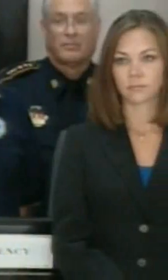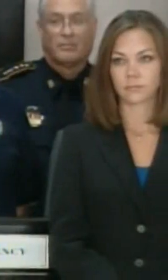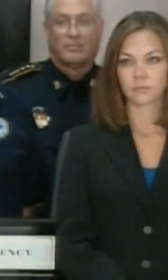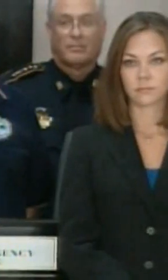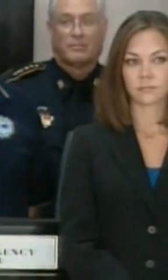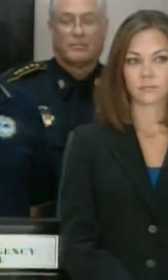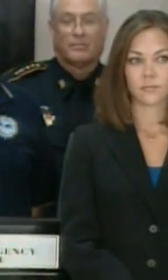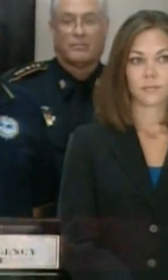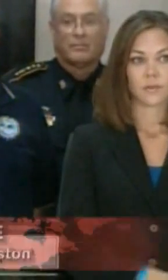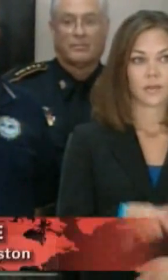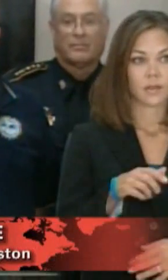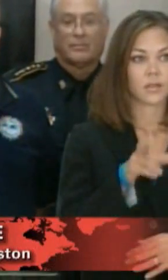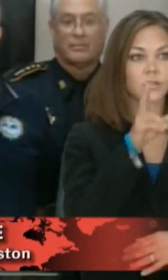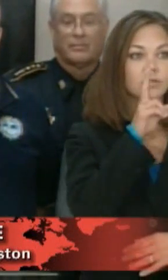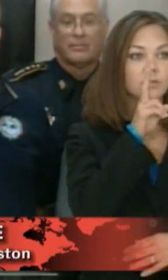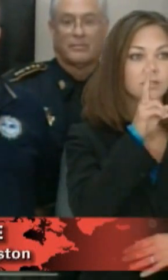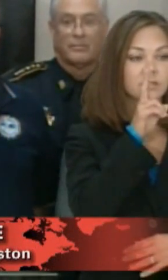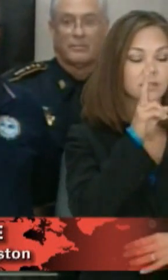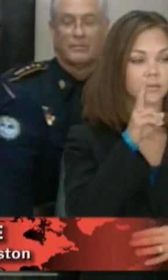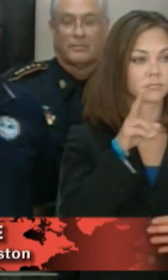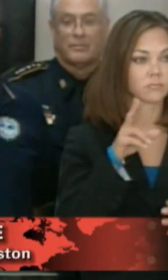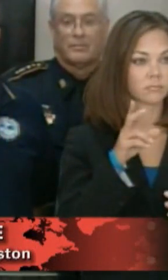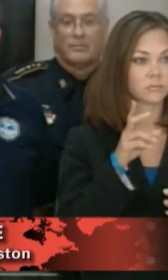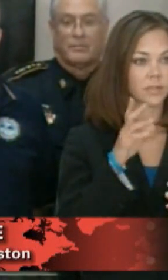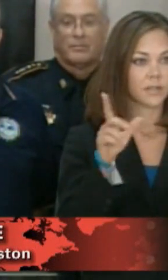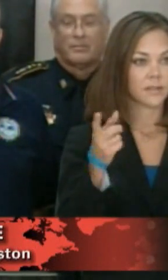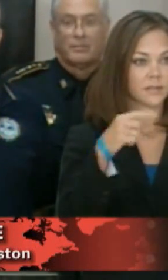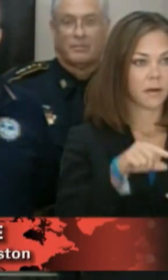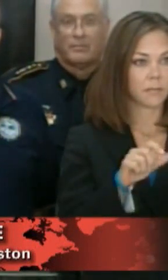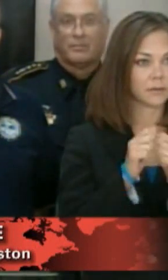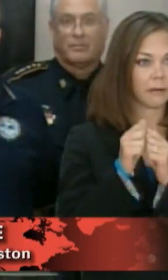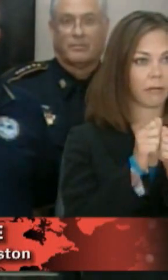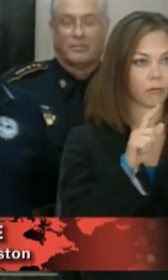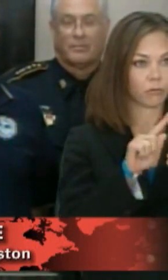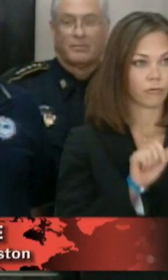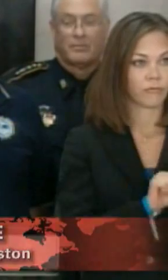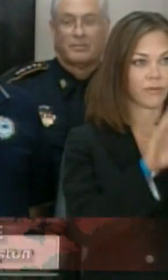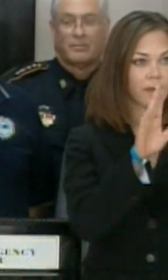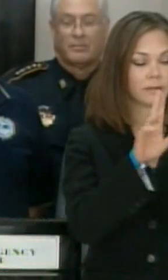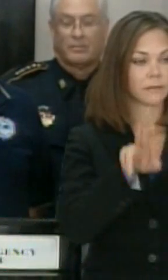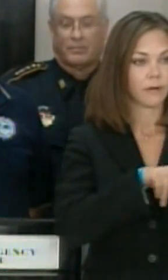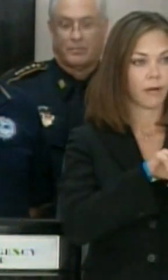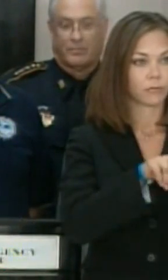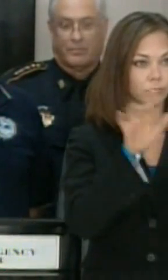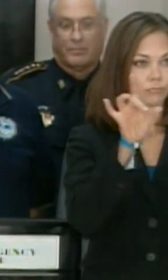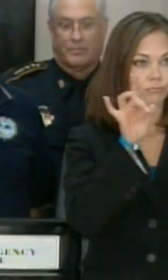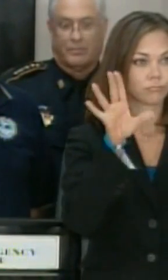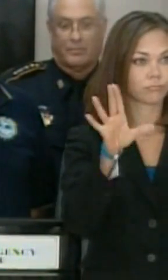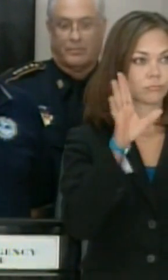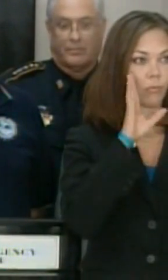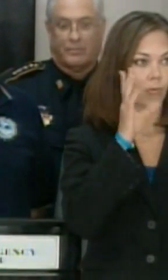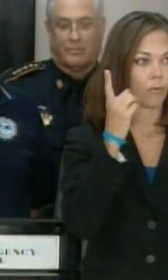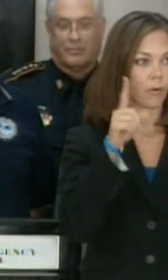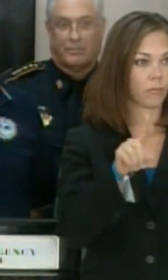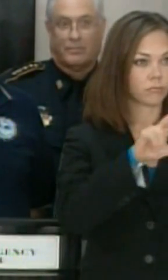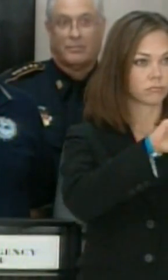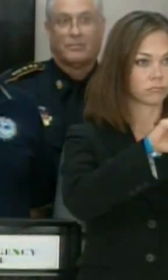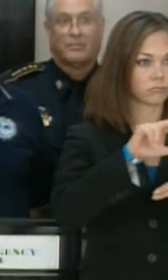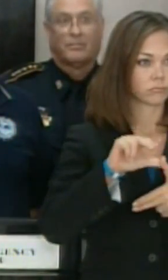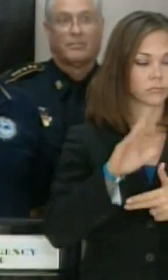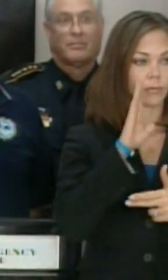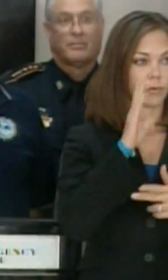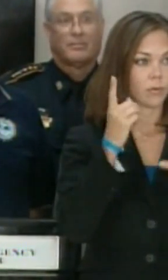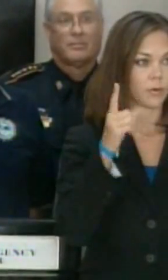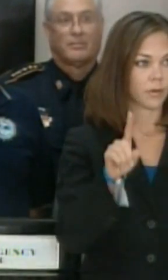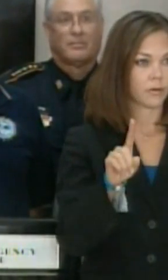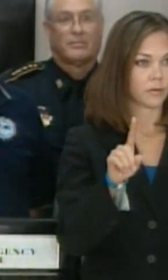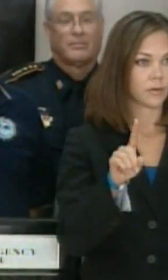This community has come together to face a natural disaster that is very